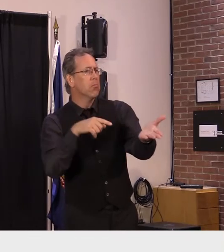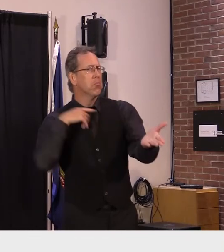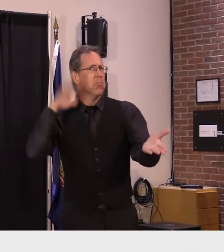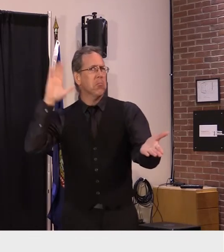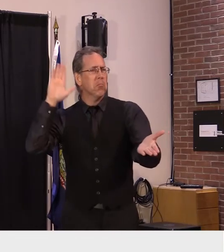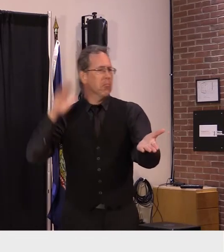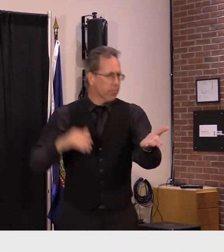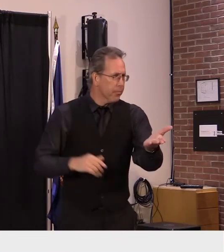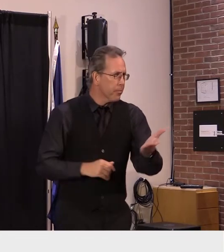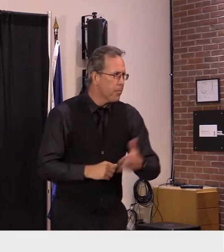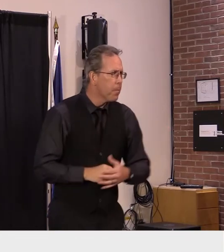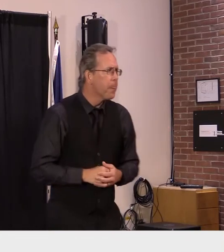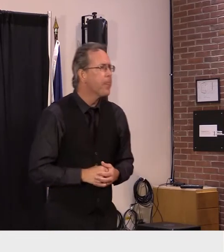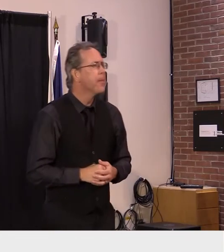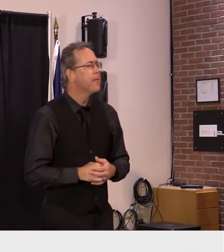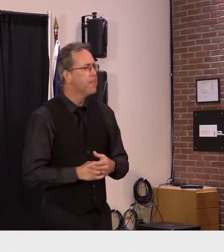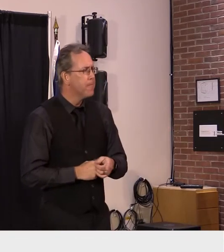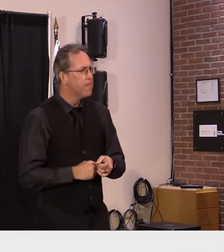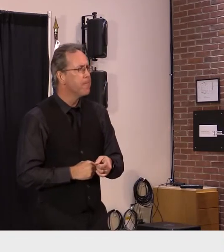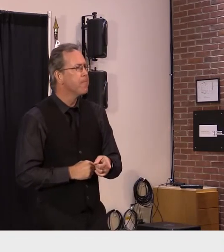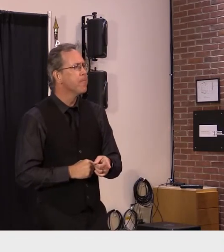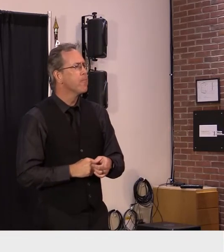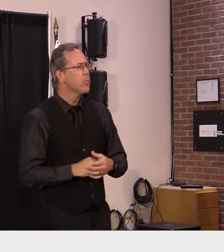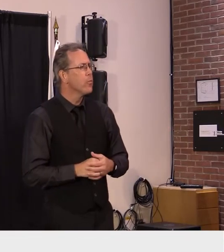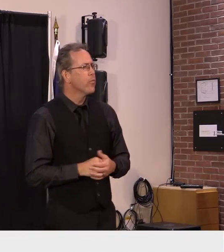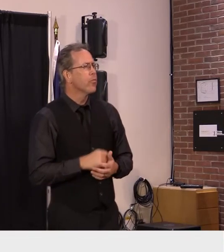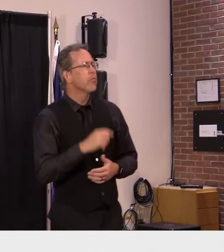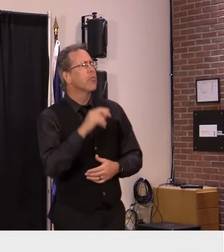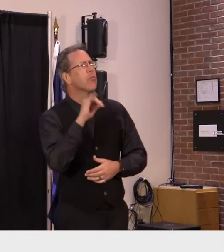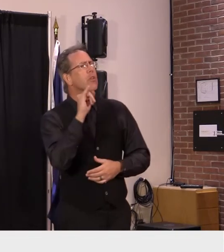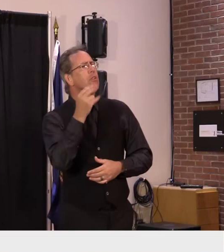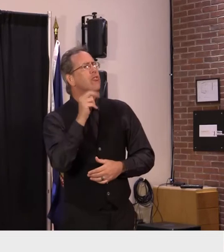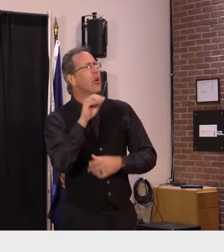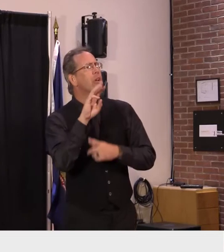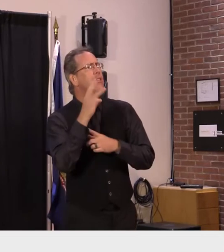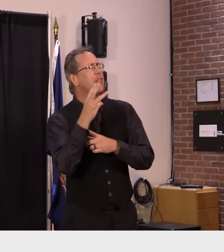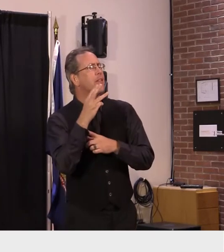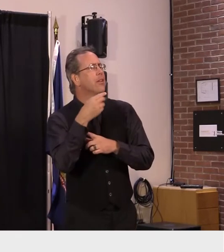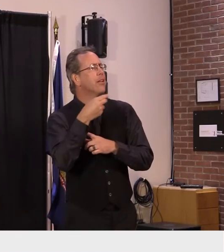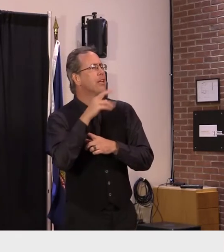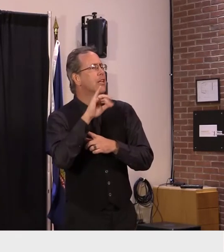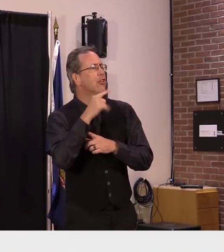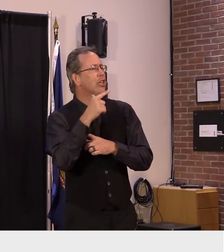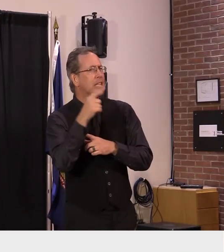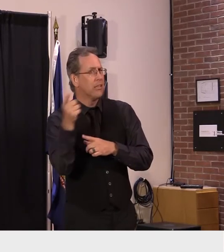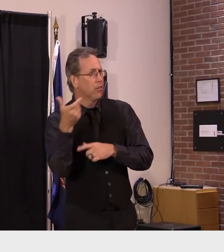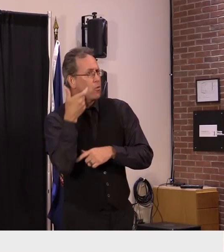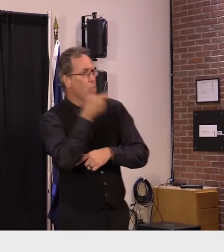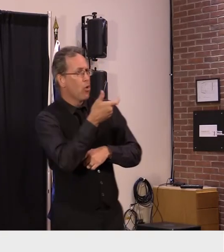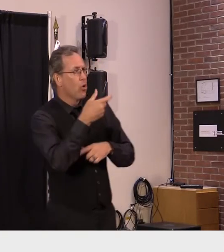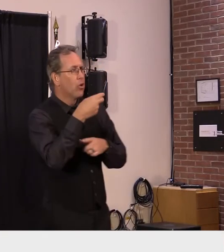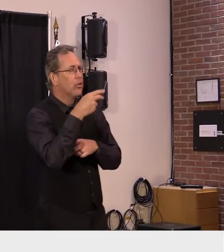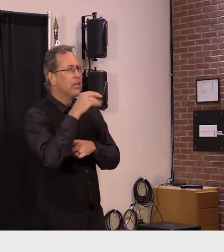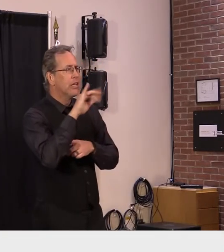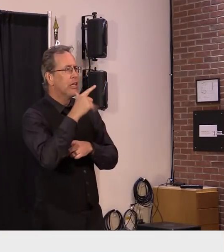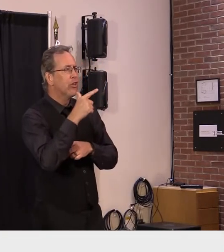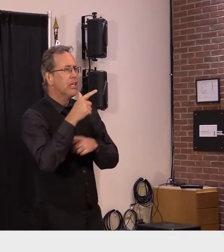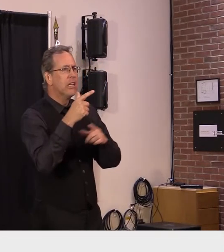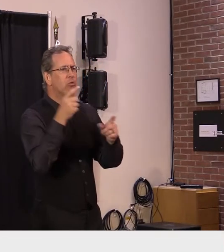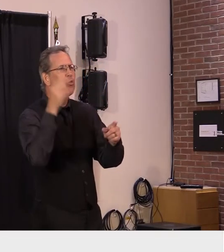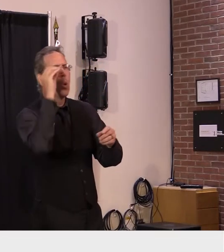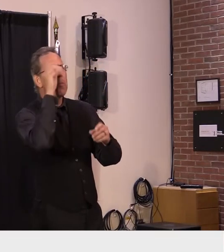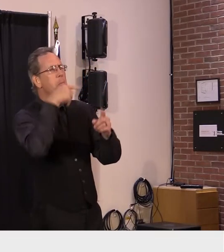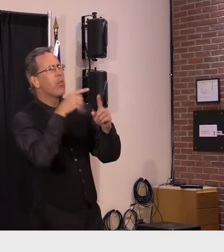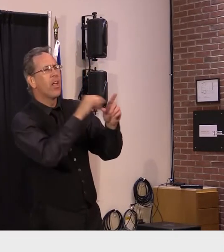to watch any of the january 6th hearings and if so your thoughts on on what you've seen and more broadly